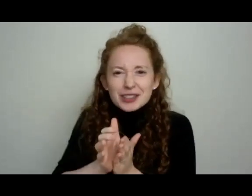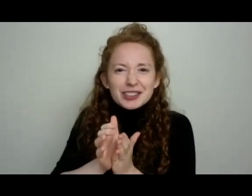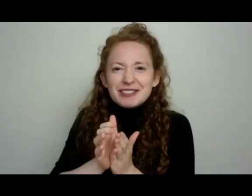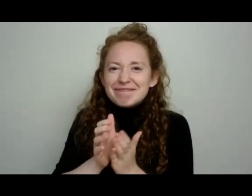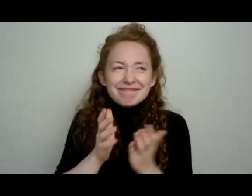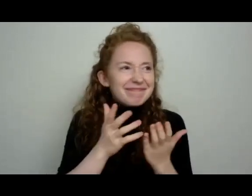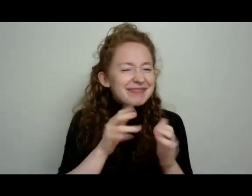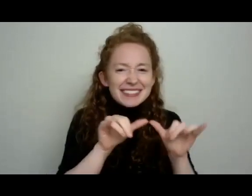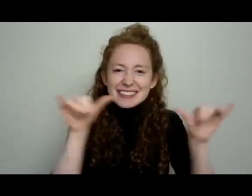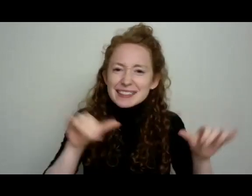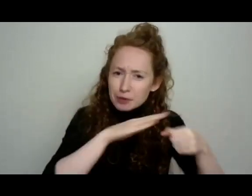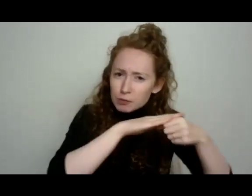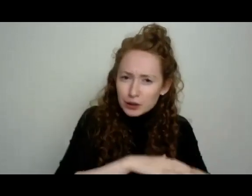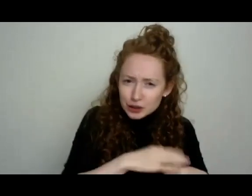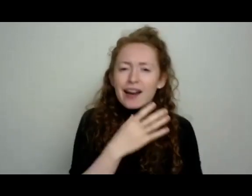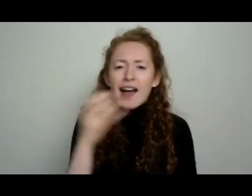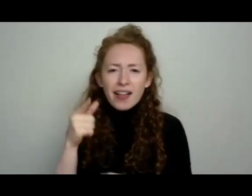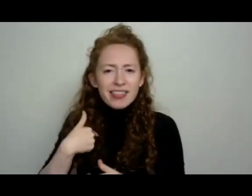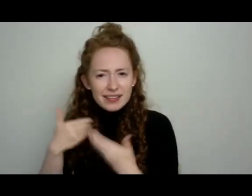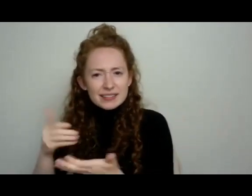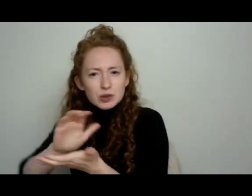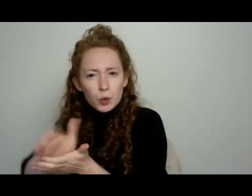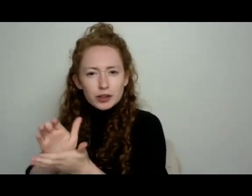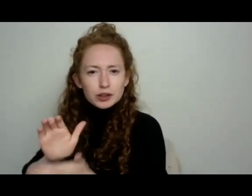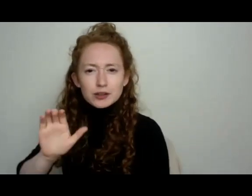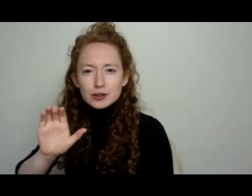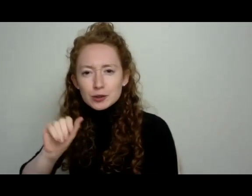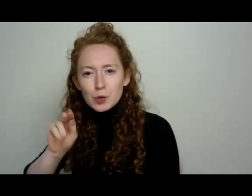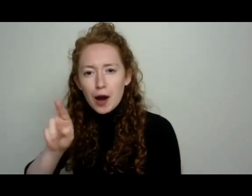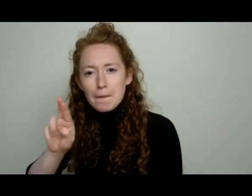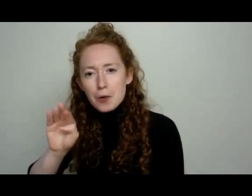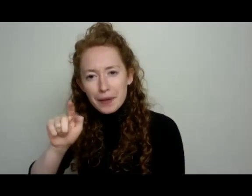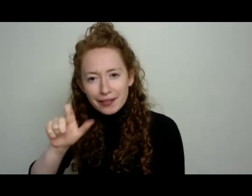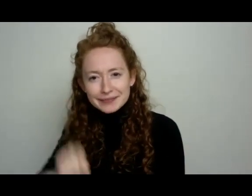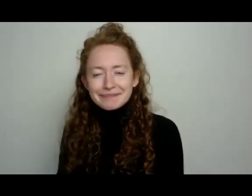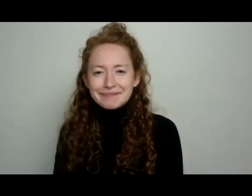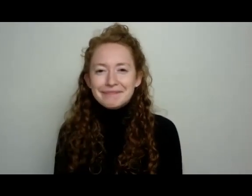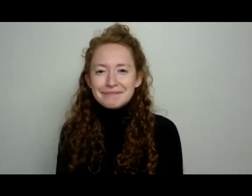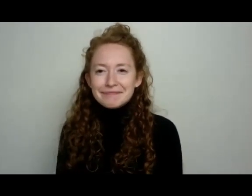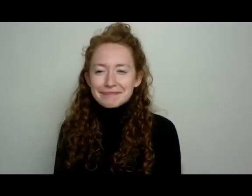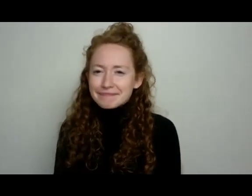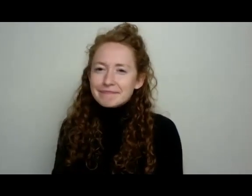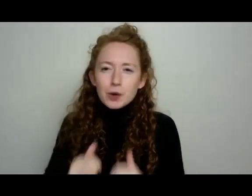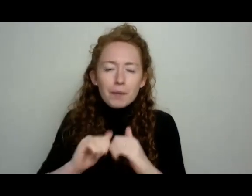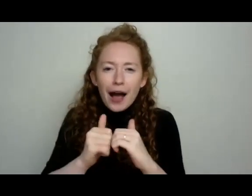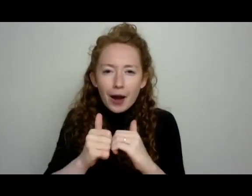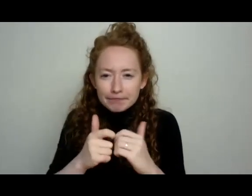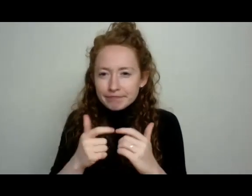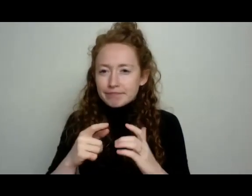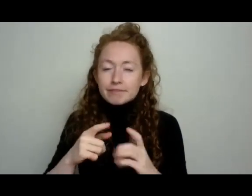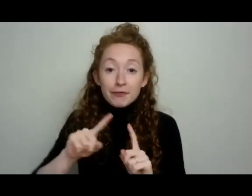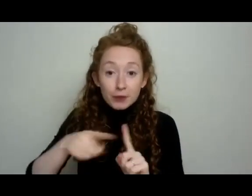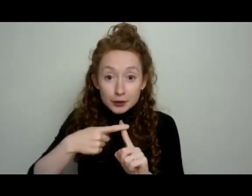colonization. Okay, good talk. So how do we do it? First, let's begin with a bit of history. So we've been